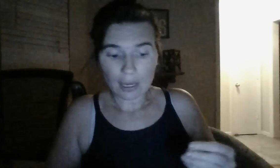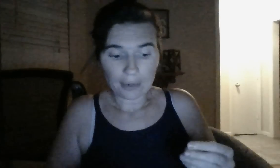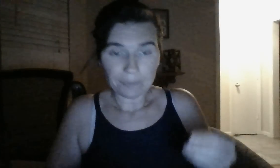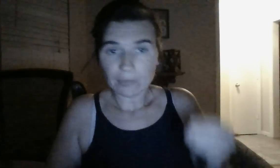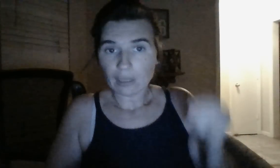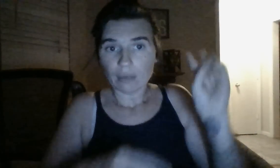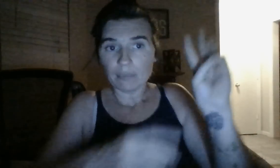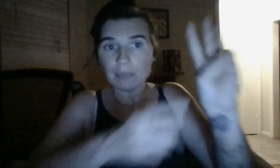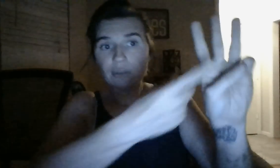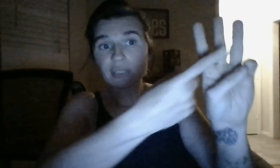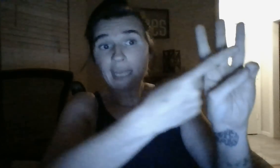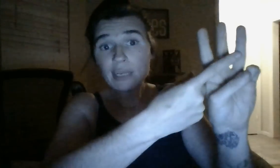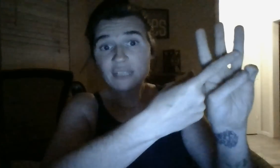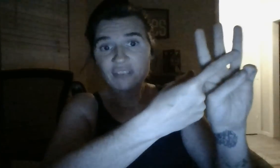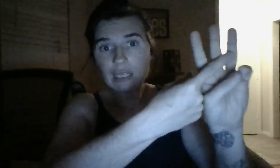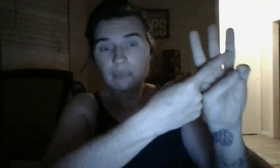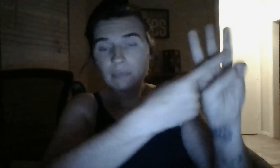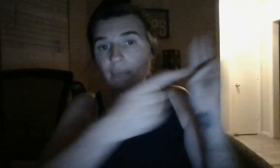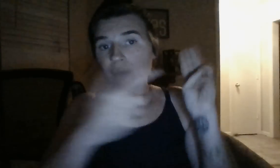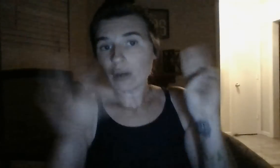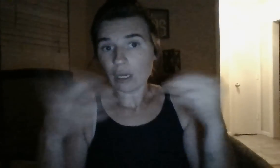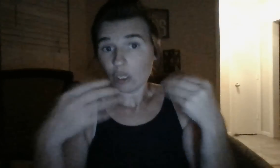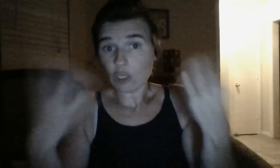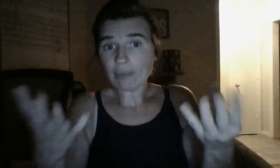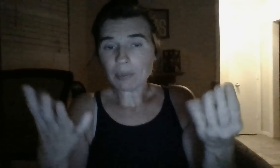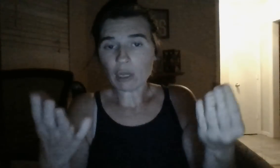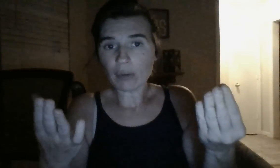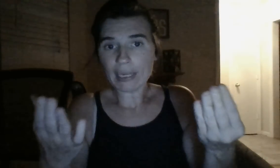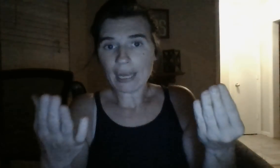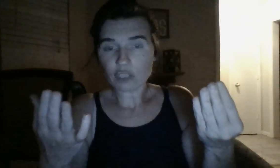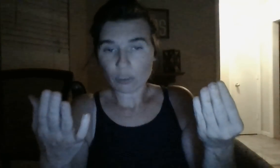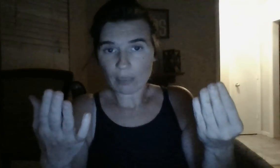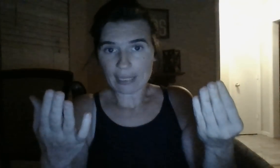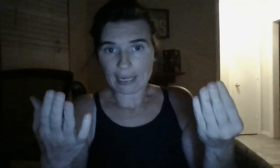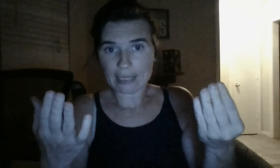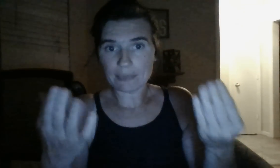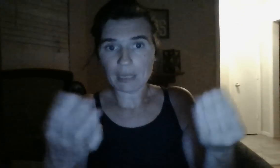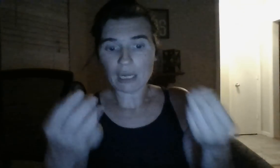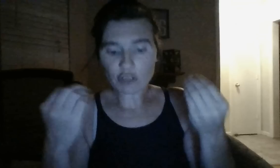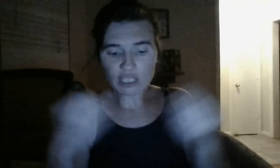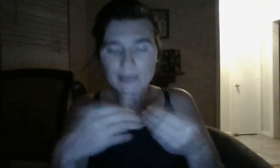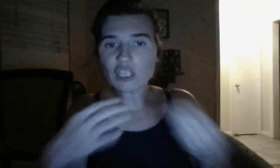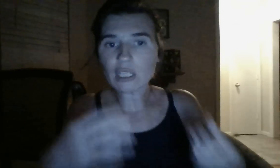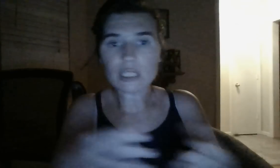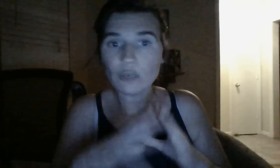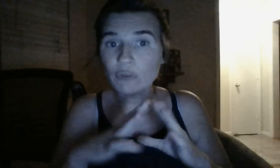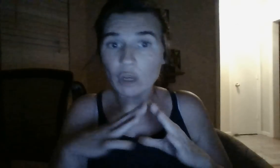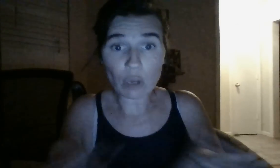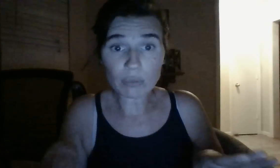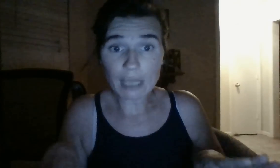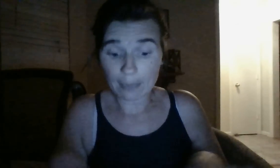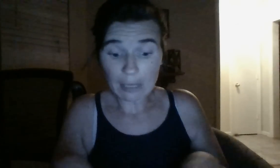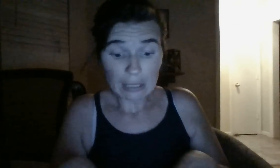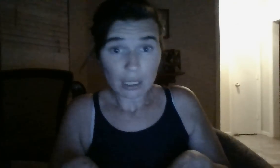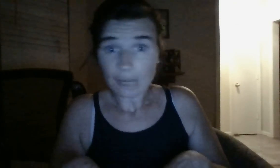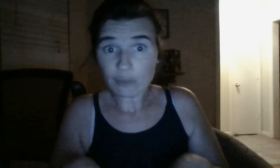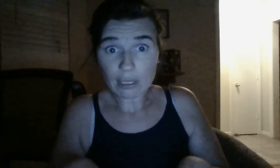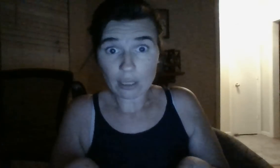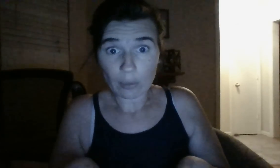Um, but, there's an Aries femme. You have to plug her in how she resonates. But, I heard she's been jealous of you for a long time if you didn't know